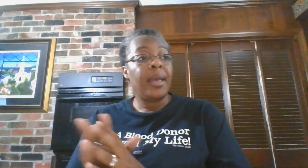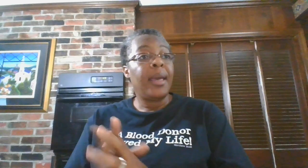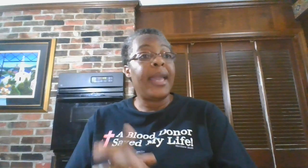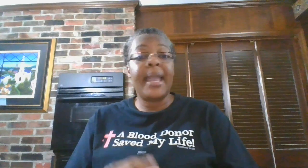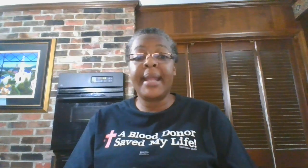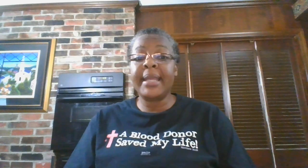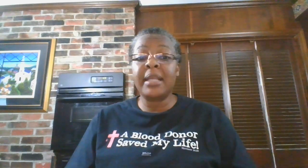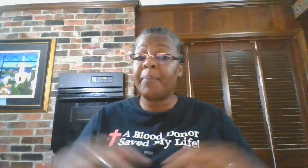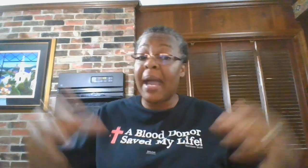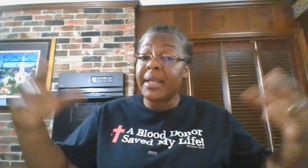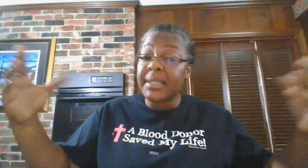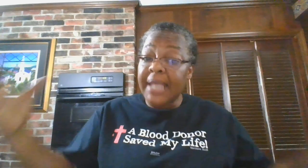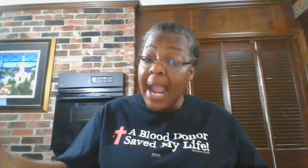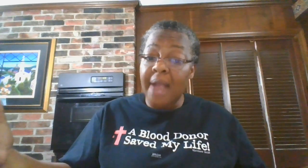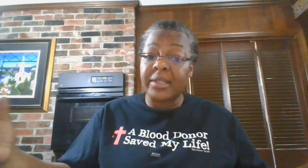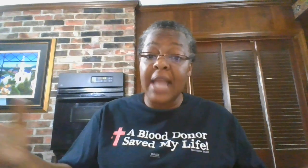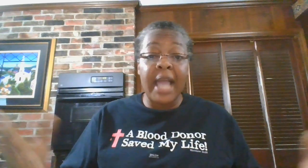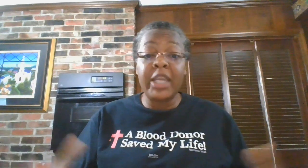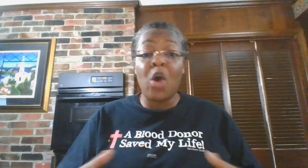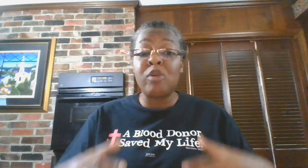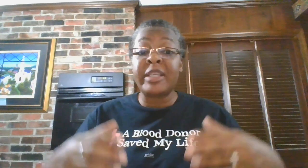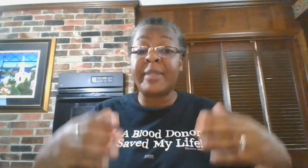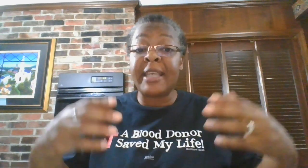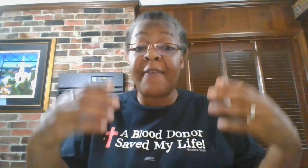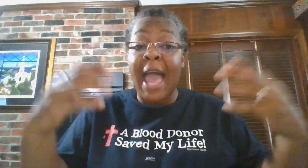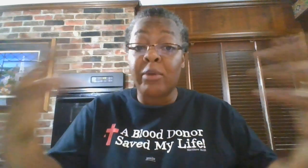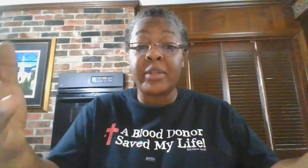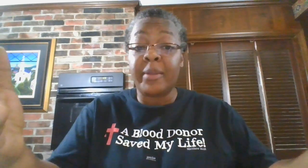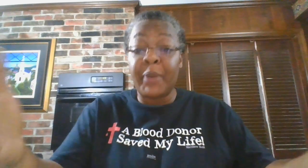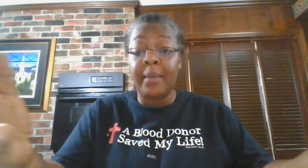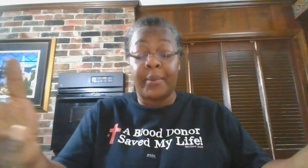And about his character and how he holds himself out to the people.